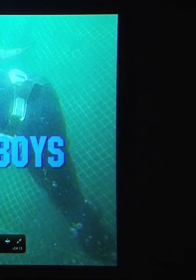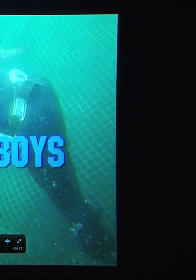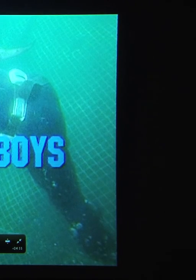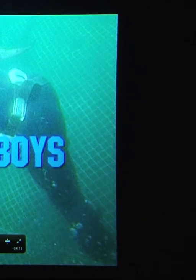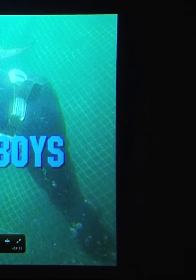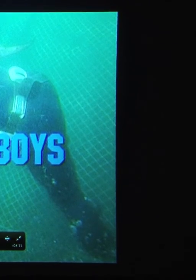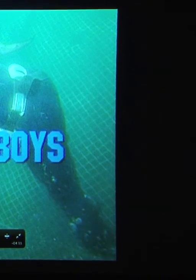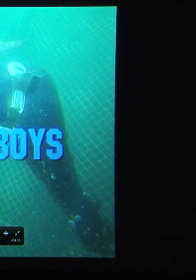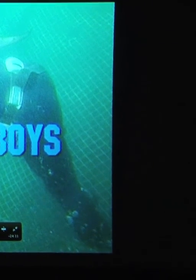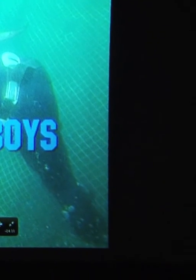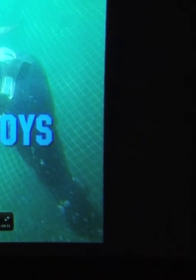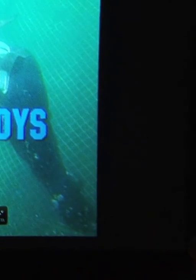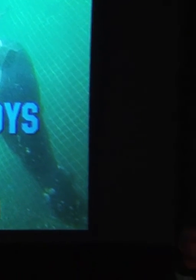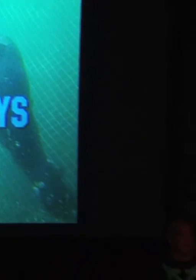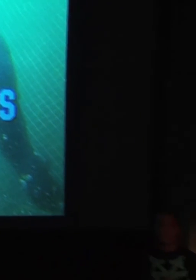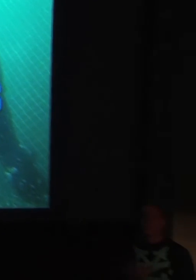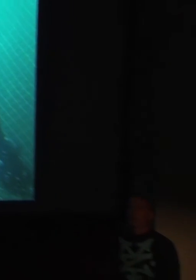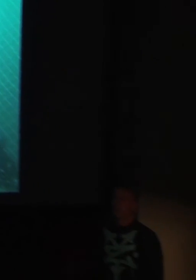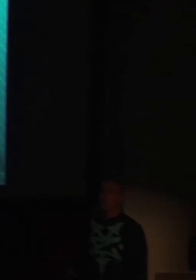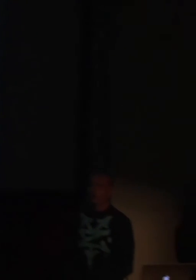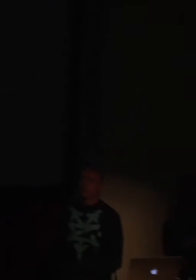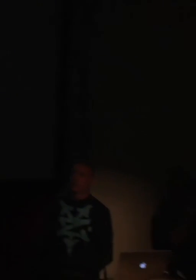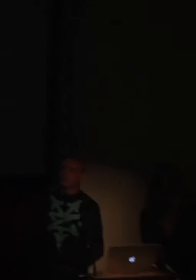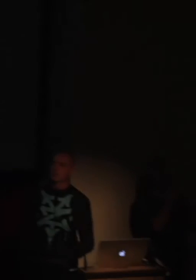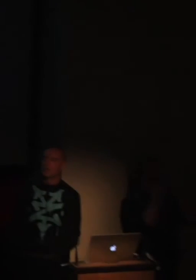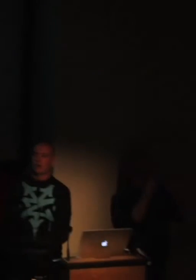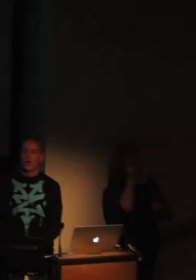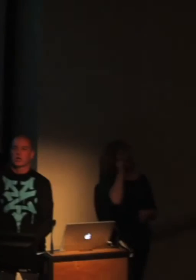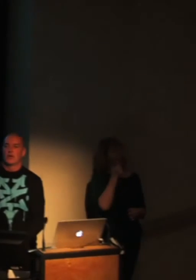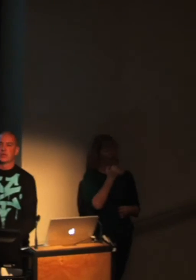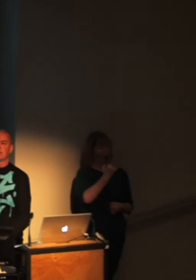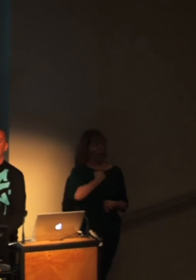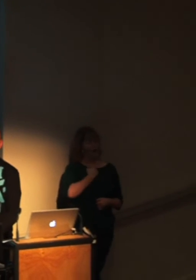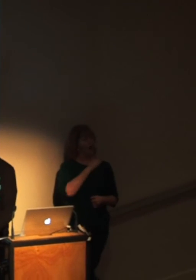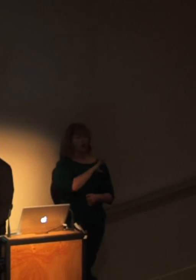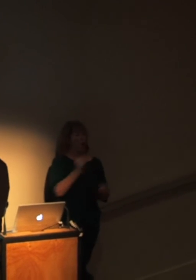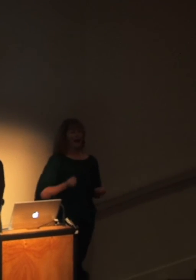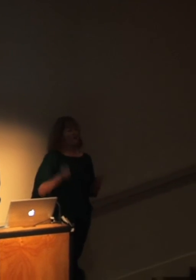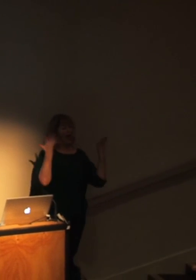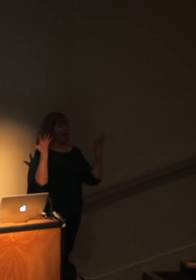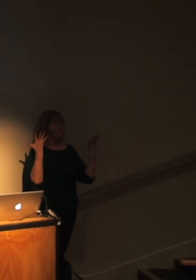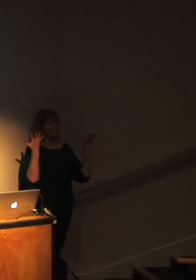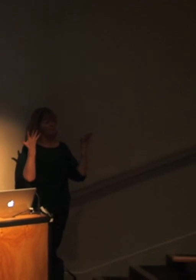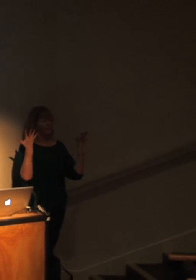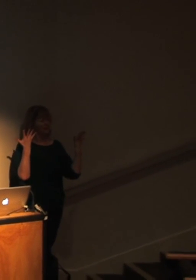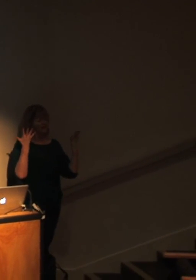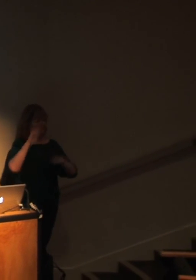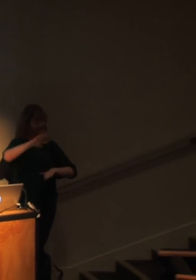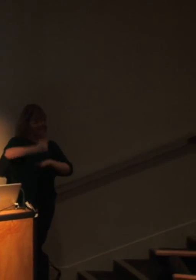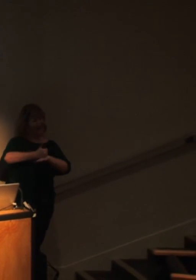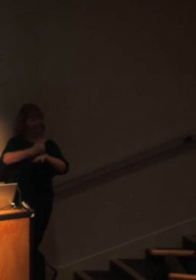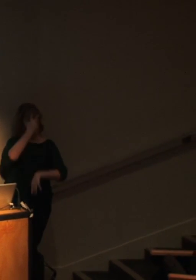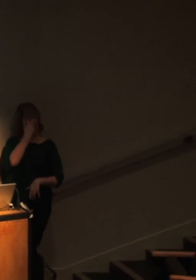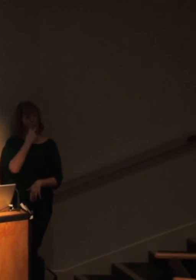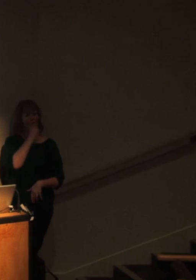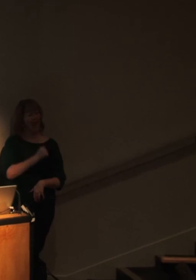Okay, now we know about our characters. We know that the owner of the business won't give up without a fight. So you've set up this character, this old man